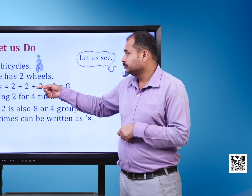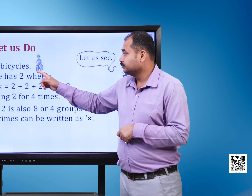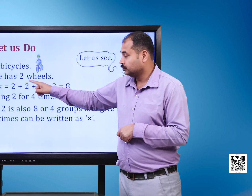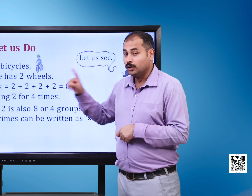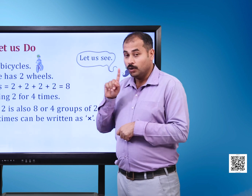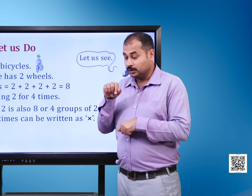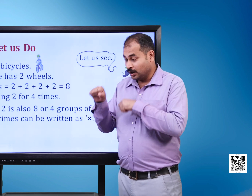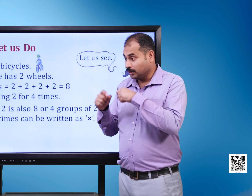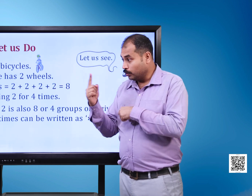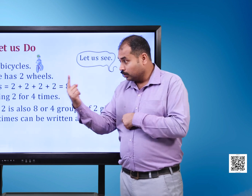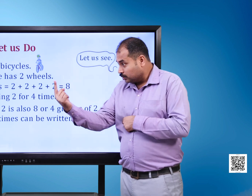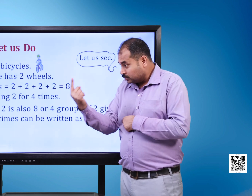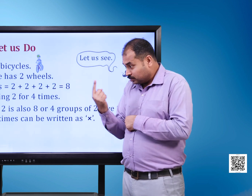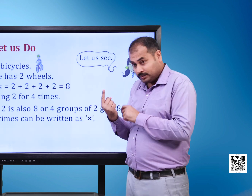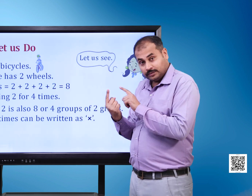Each bicycle has 2 wheels.